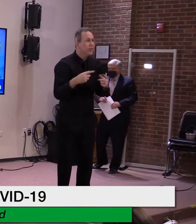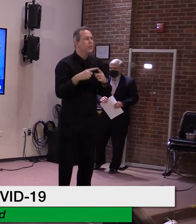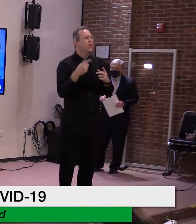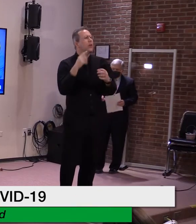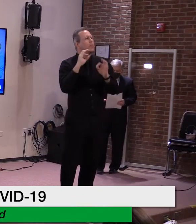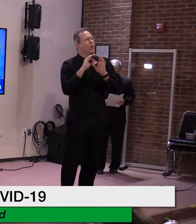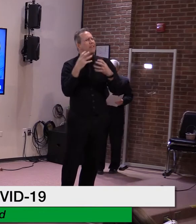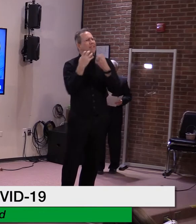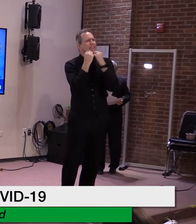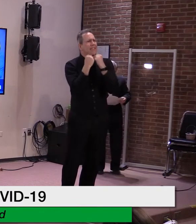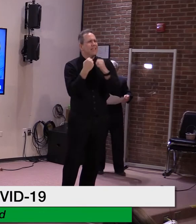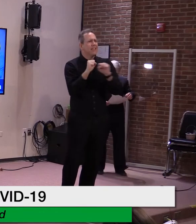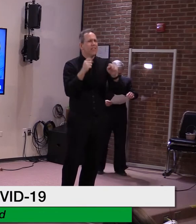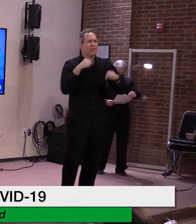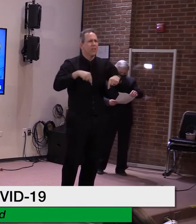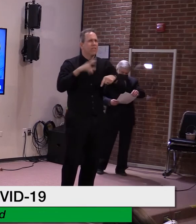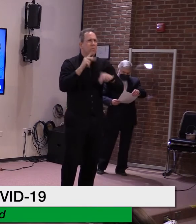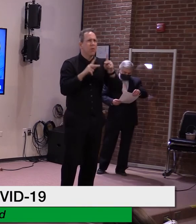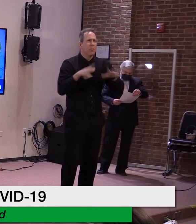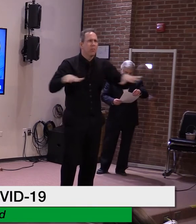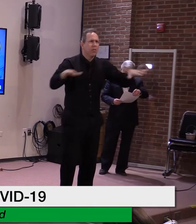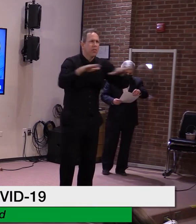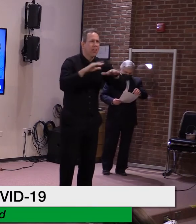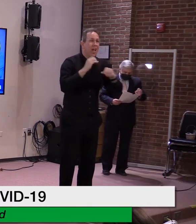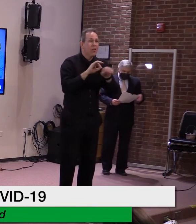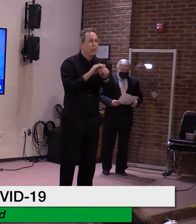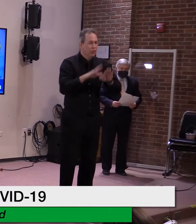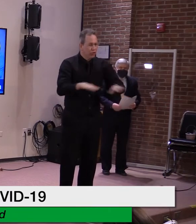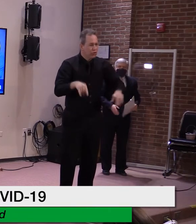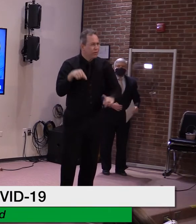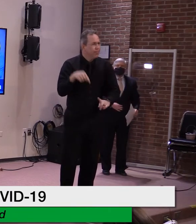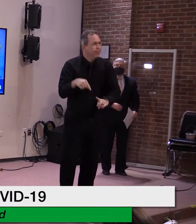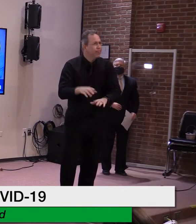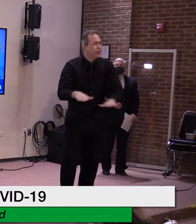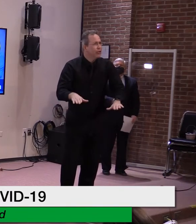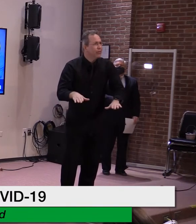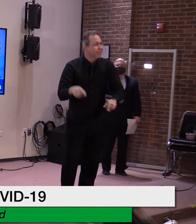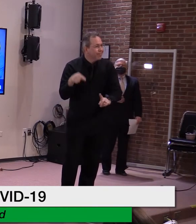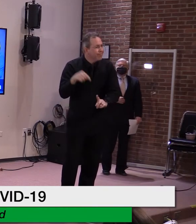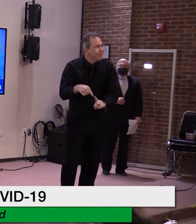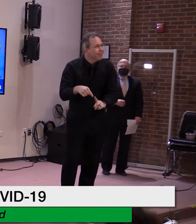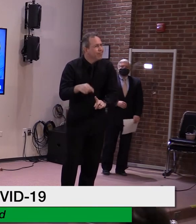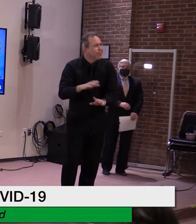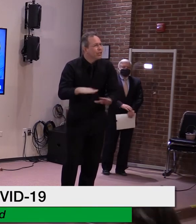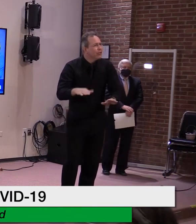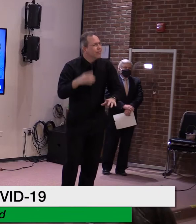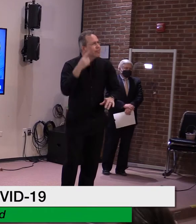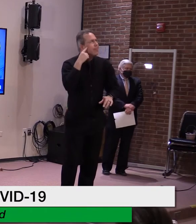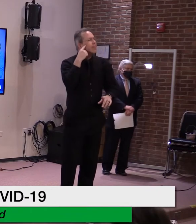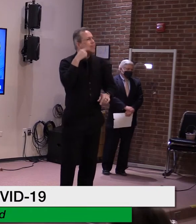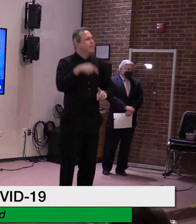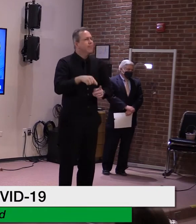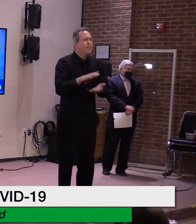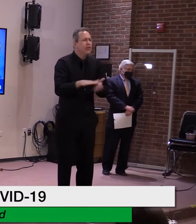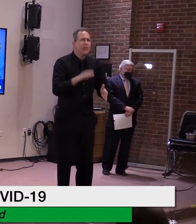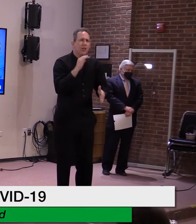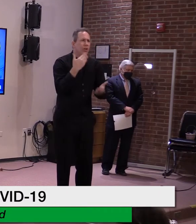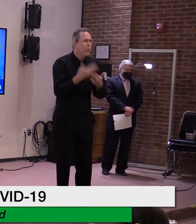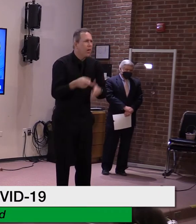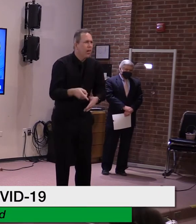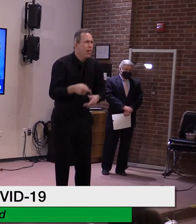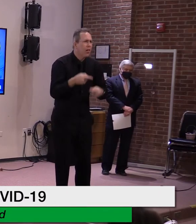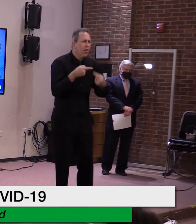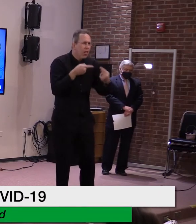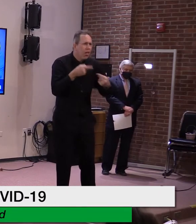As the data has shown, they're struggling with mental health as a result of the pandemic and the remote and hybrid learning that came with it.